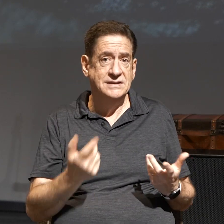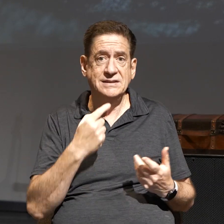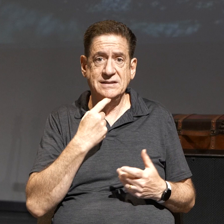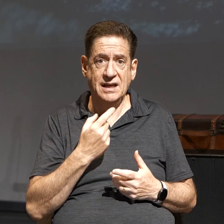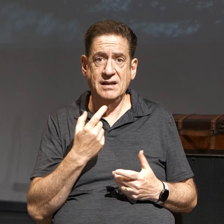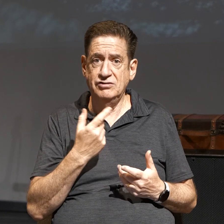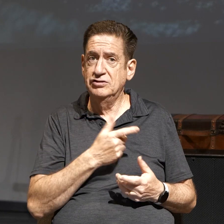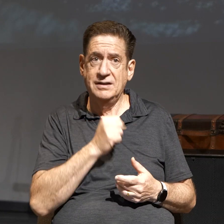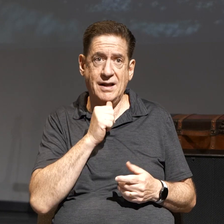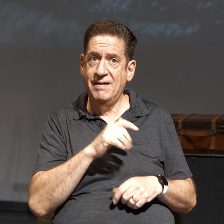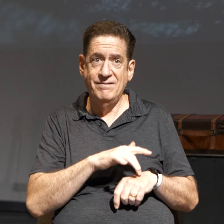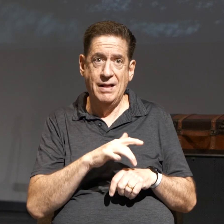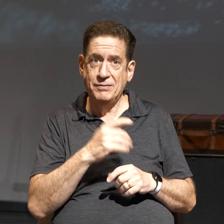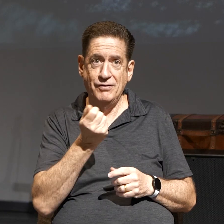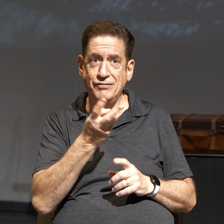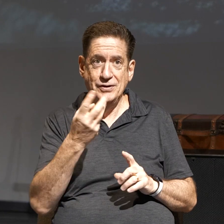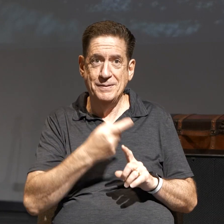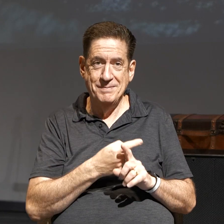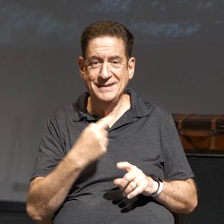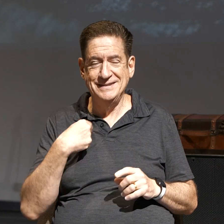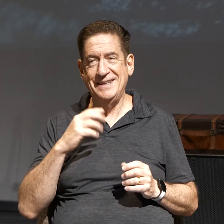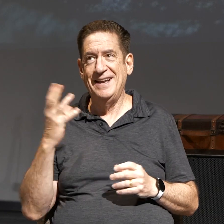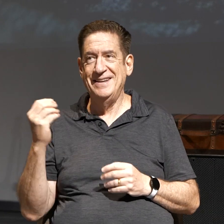you'll be unavailable for a few months meditating.